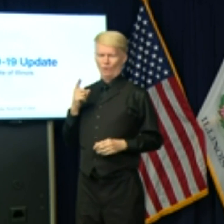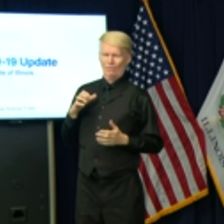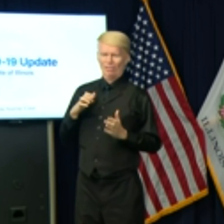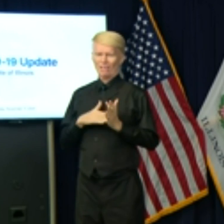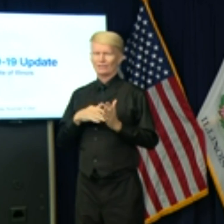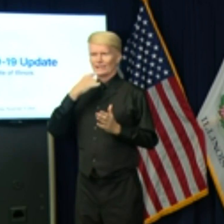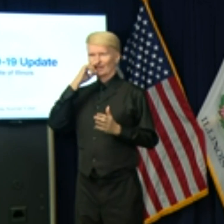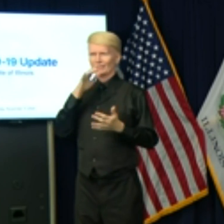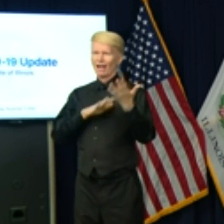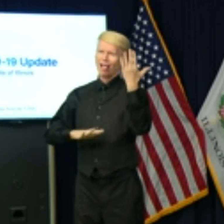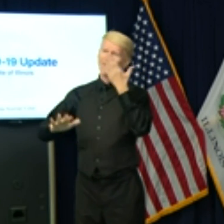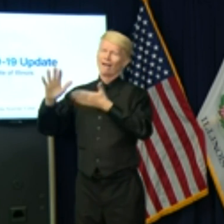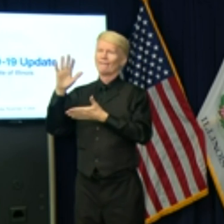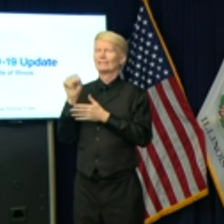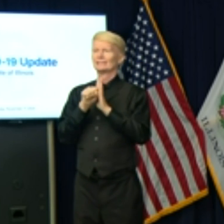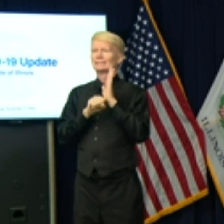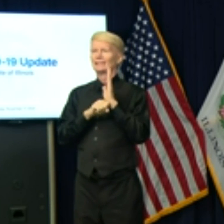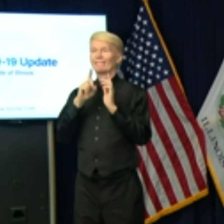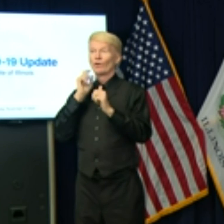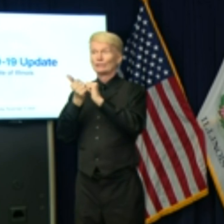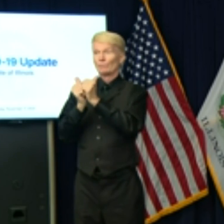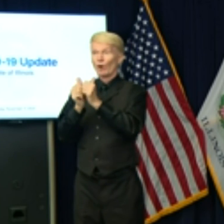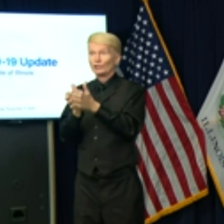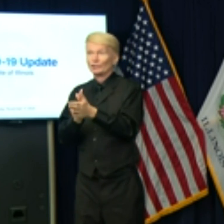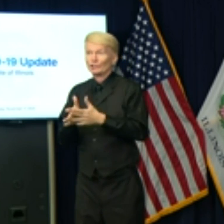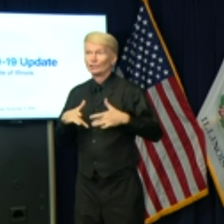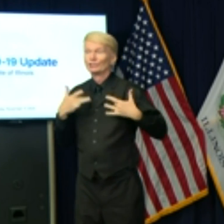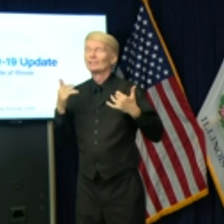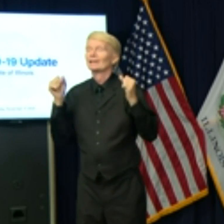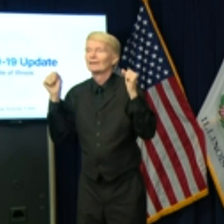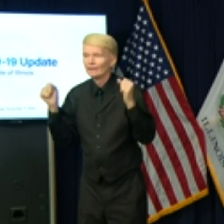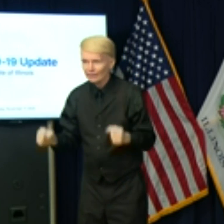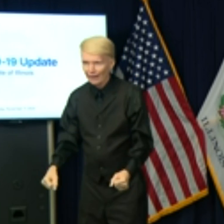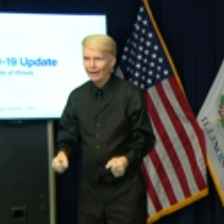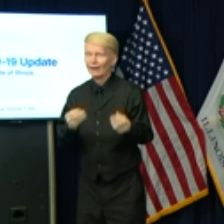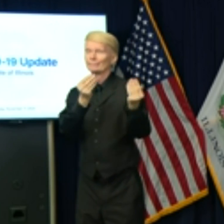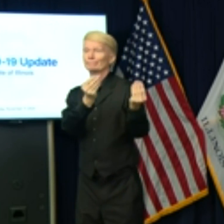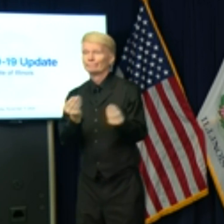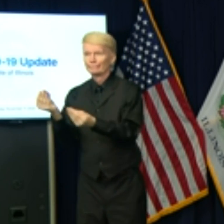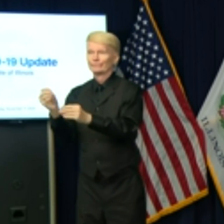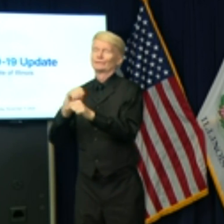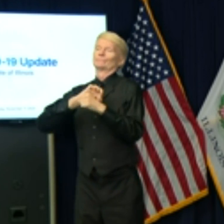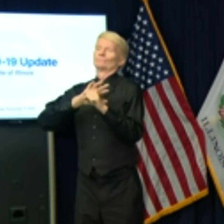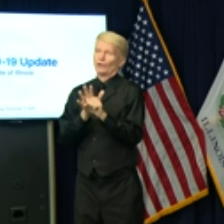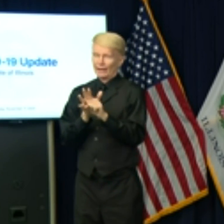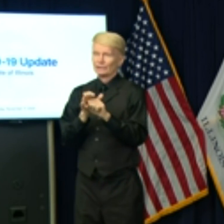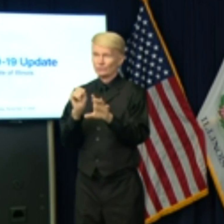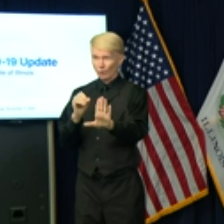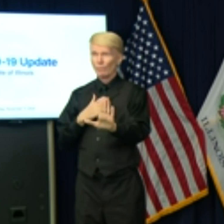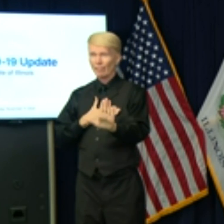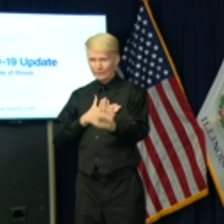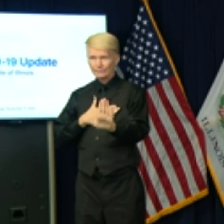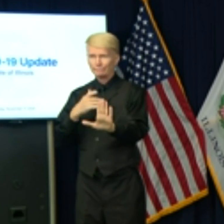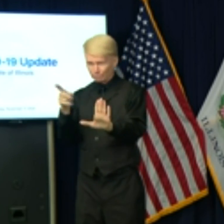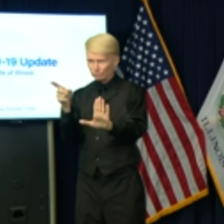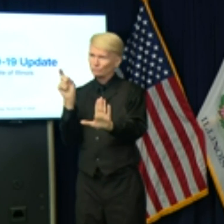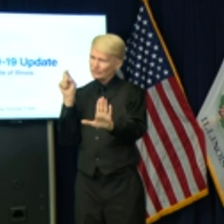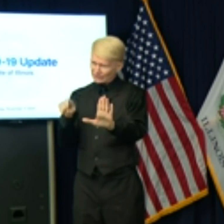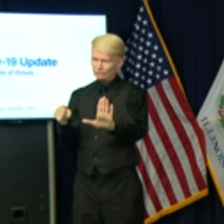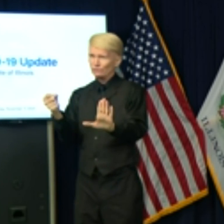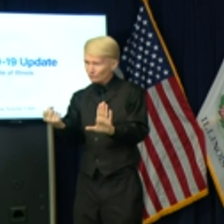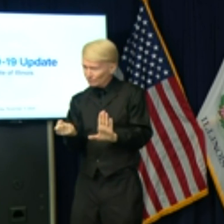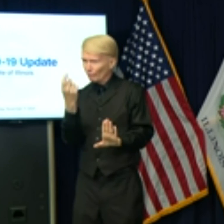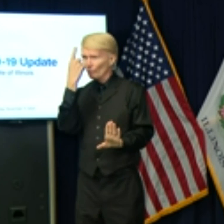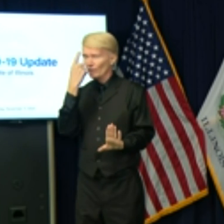of kids moving around for sports also portend some spread. So I'm begging everyone's indulgence to understand that